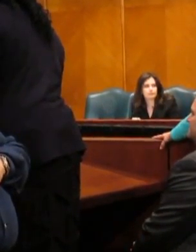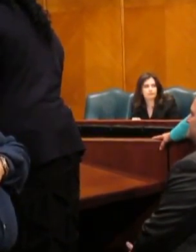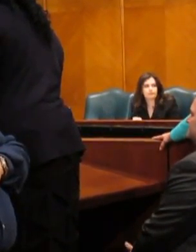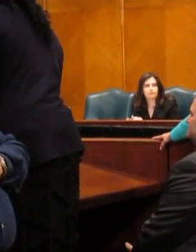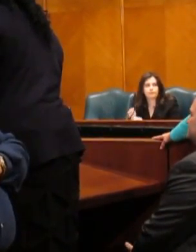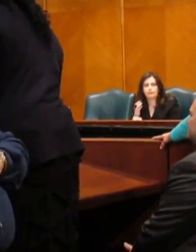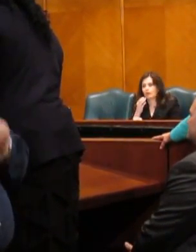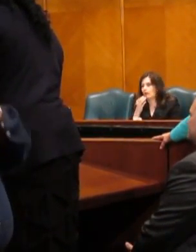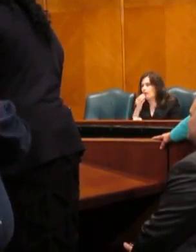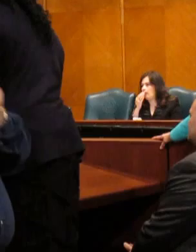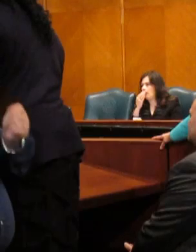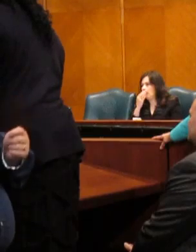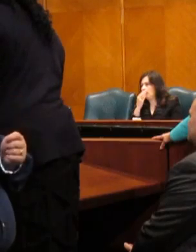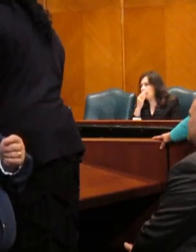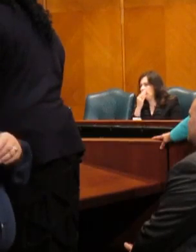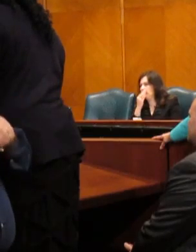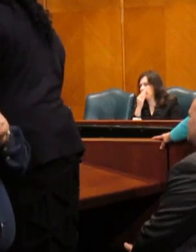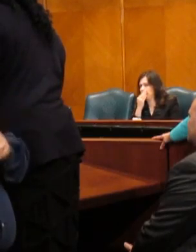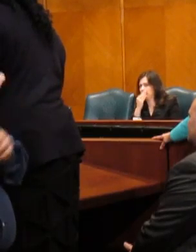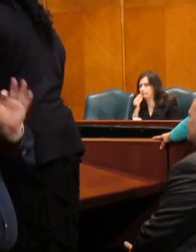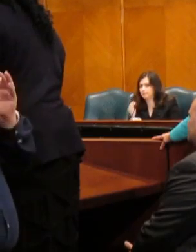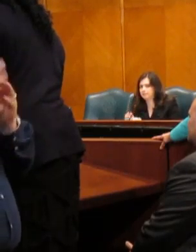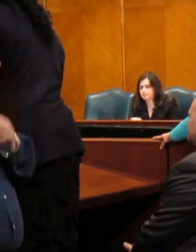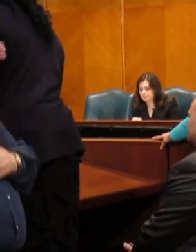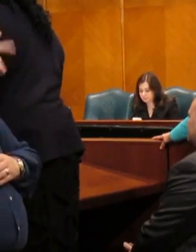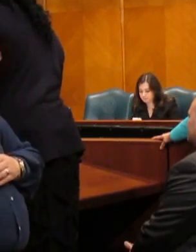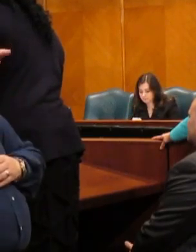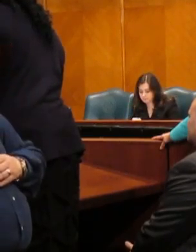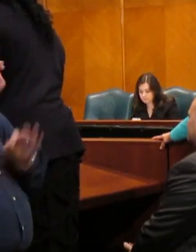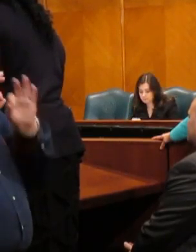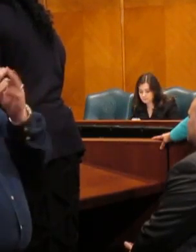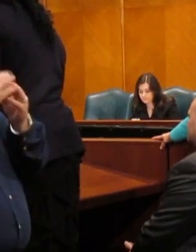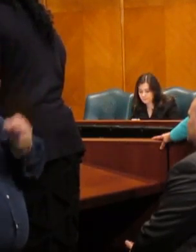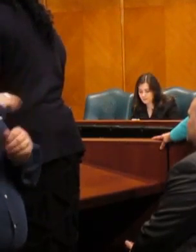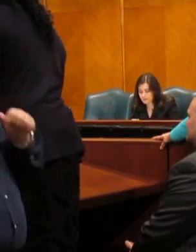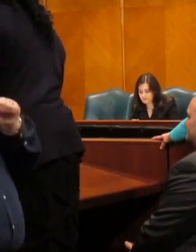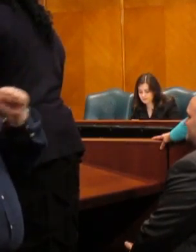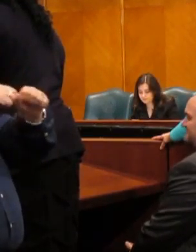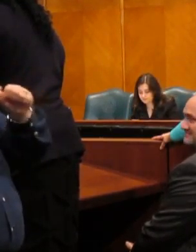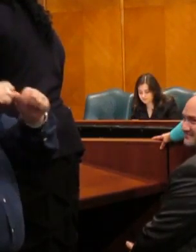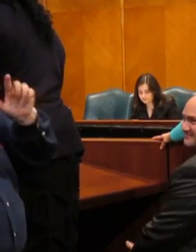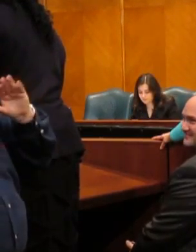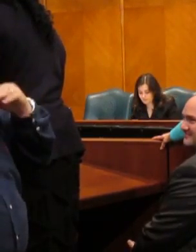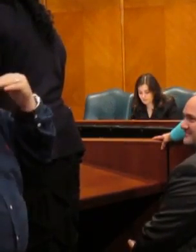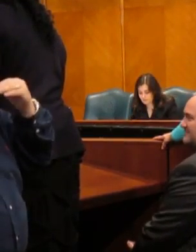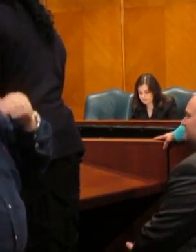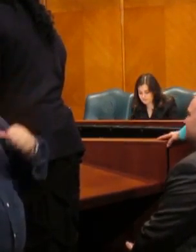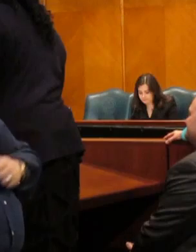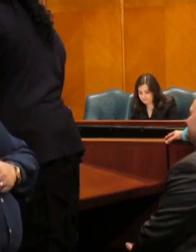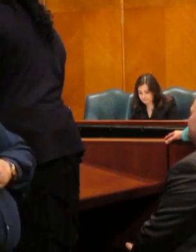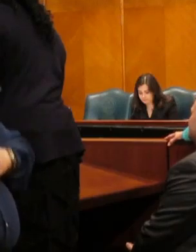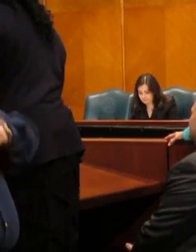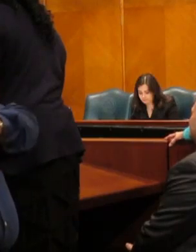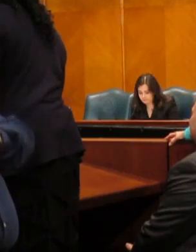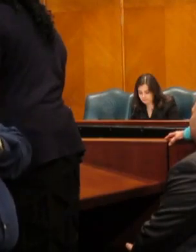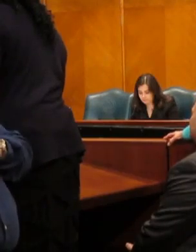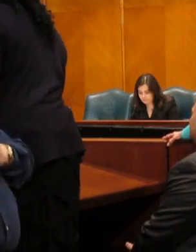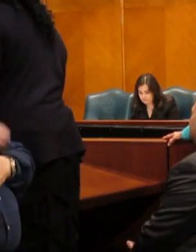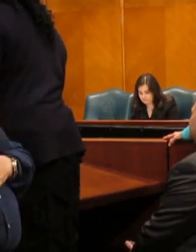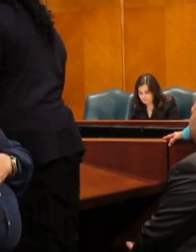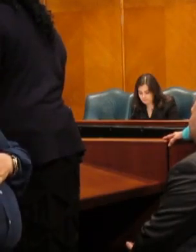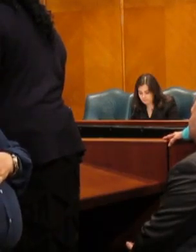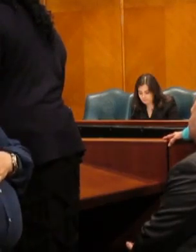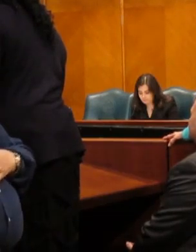at the Whitehead Group of Morgan Stanley and Rose. His persistent smile, long handshake, and great sense of